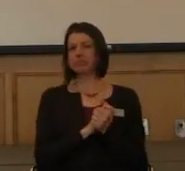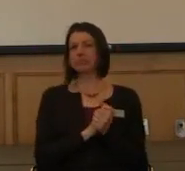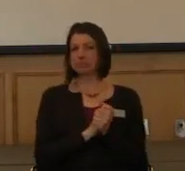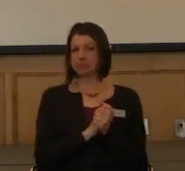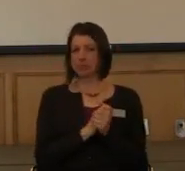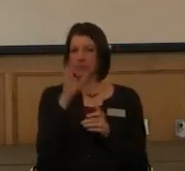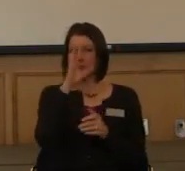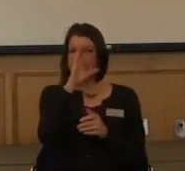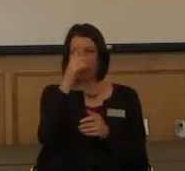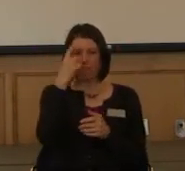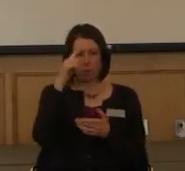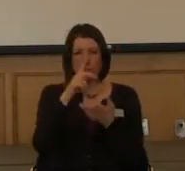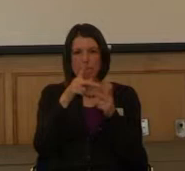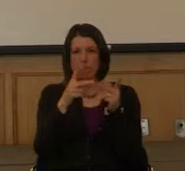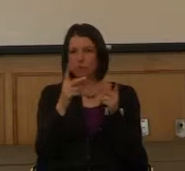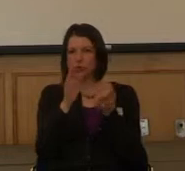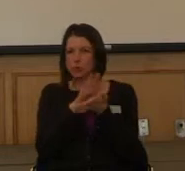to school.